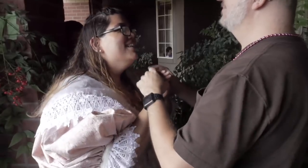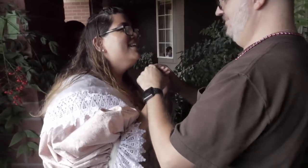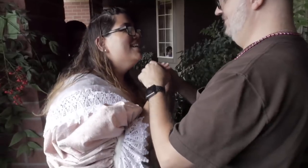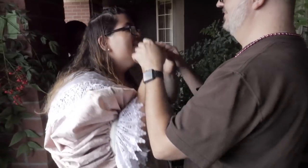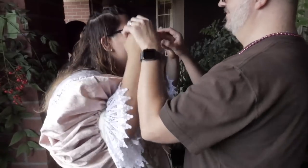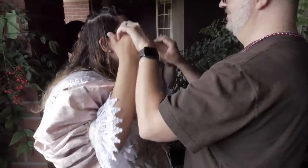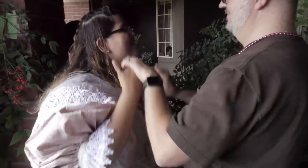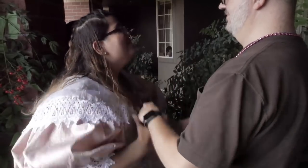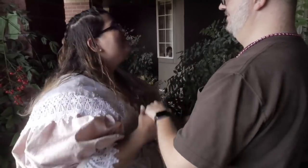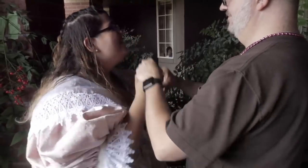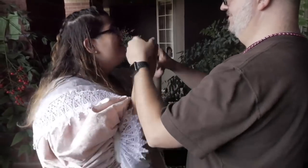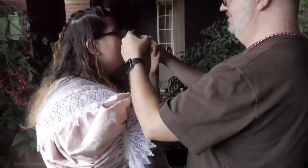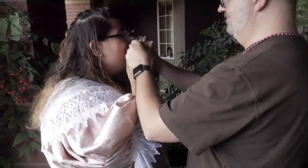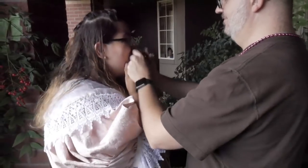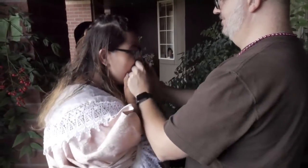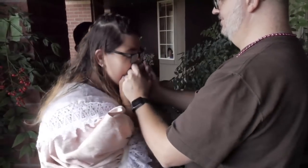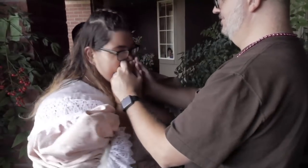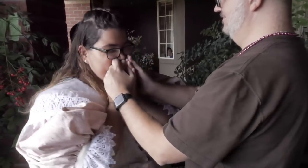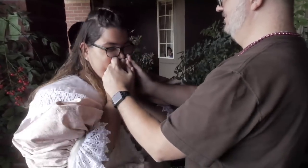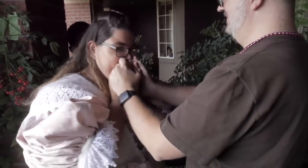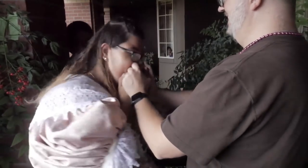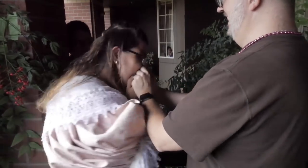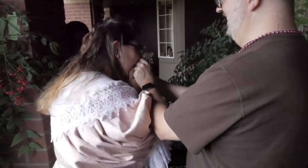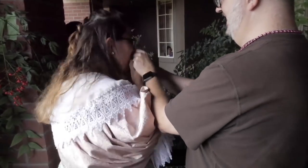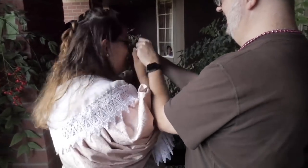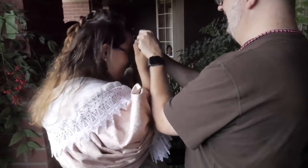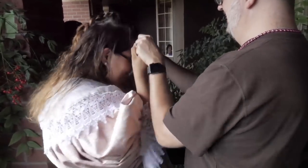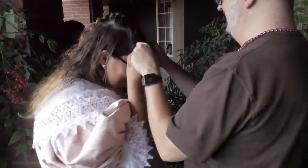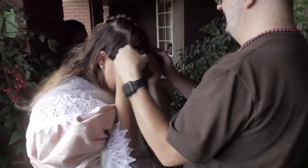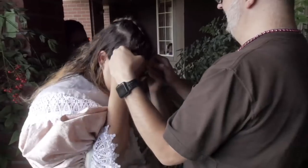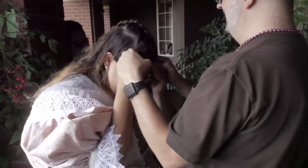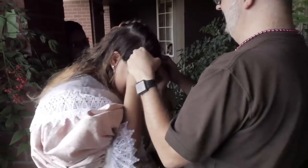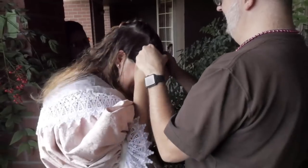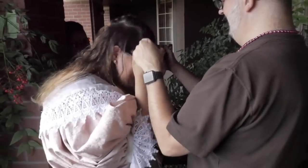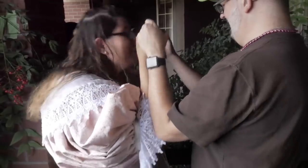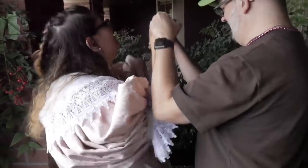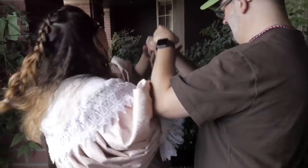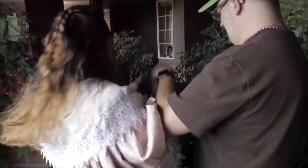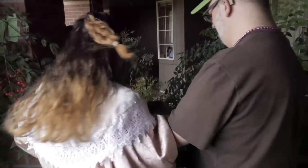Oh Romeo, Romeo, wherefore art thou Romeo?